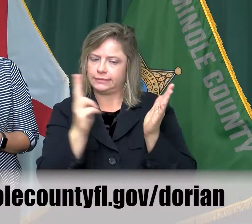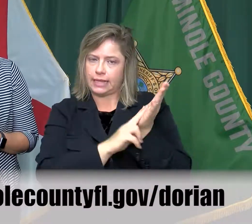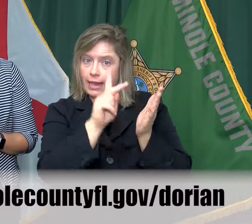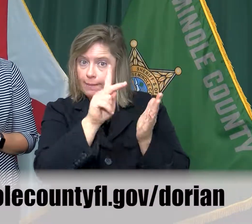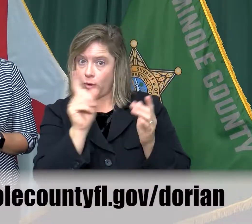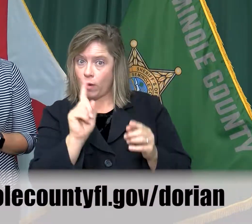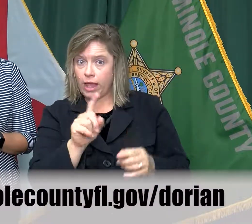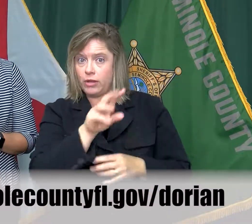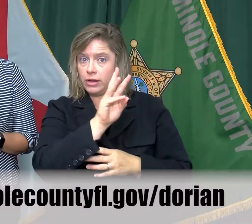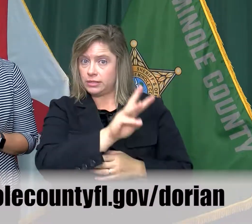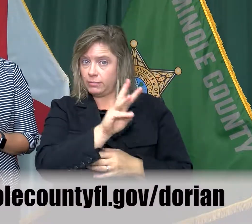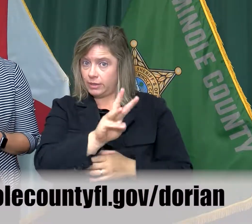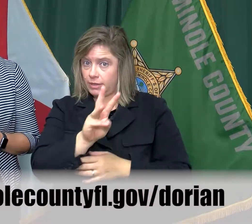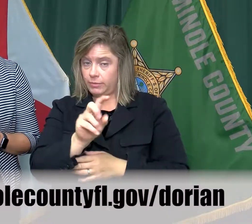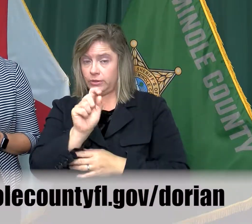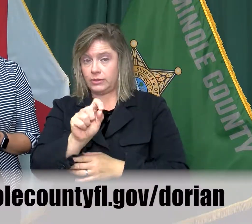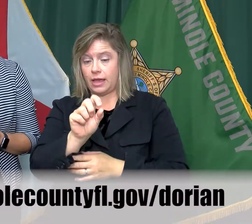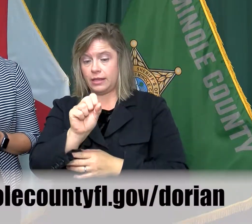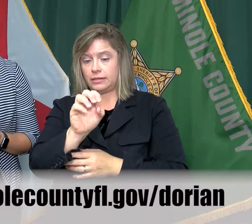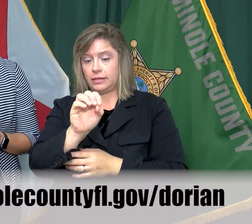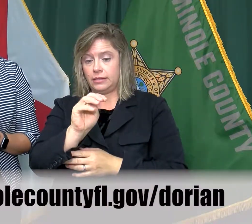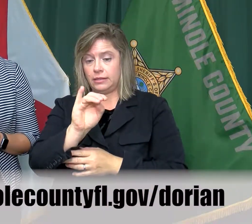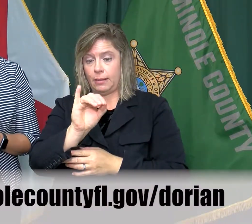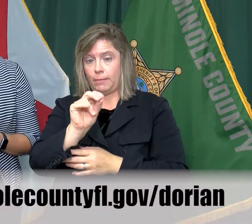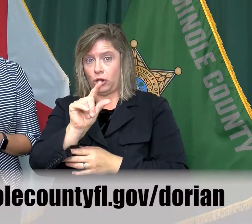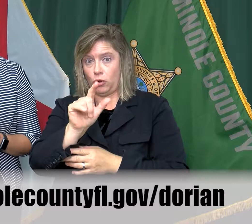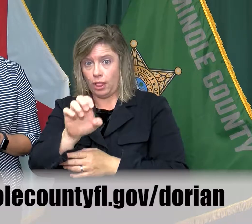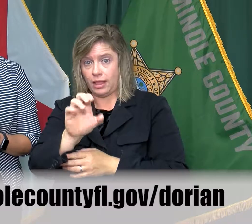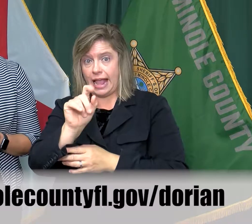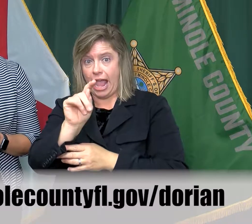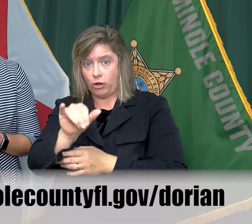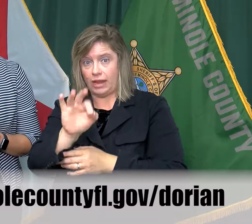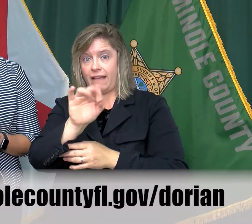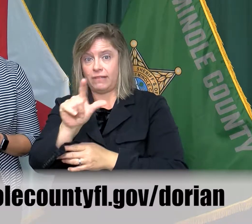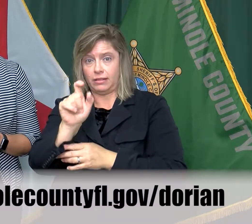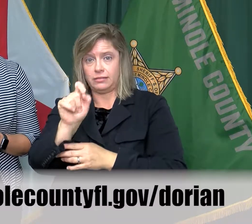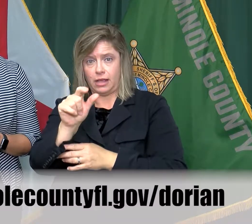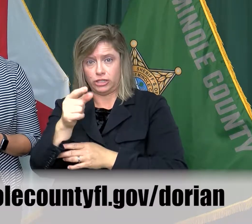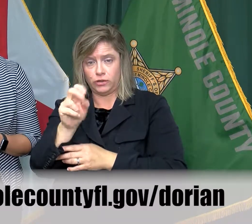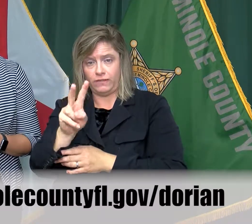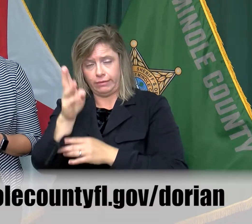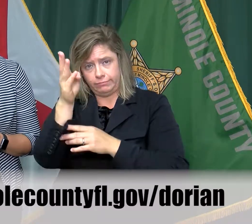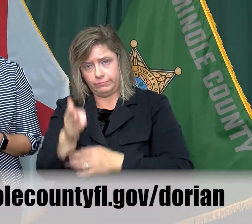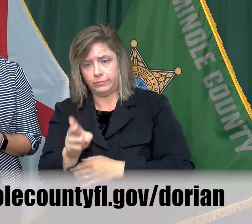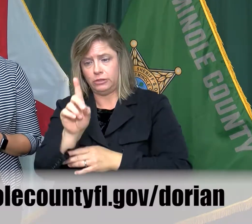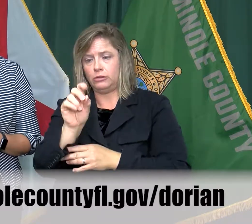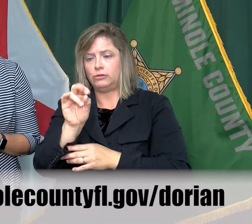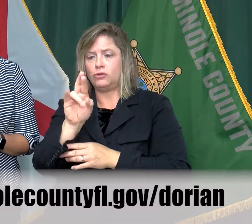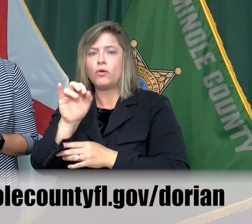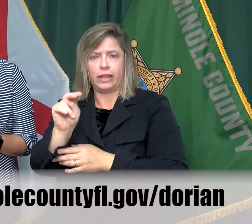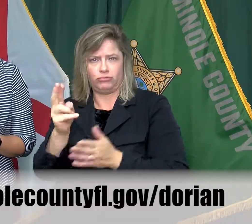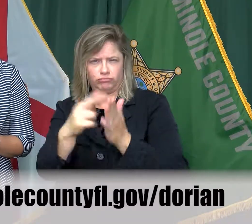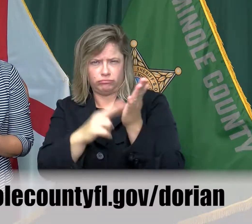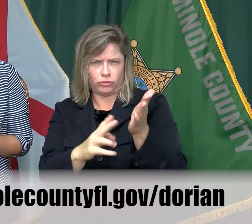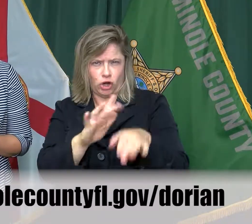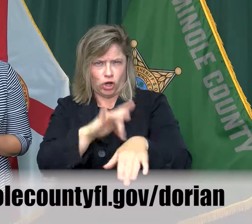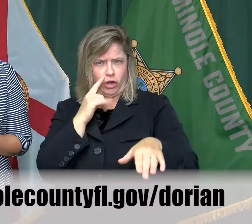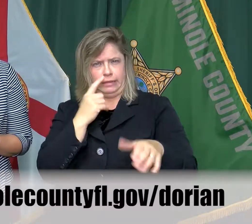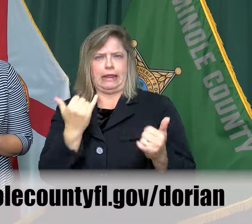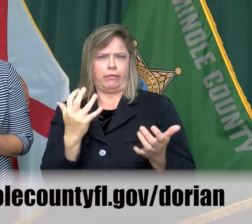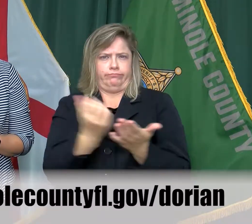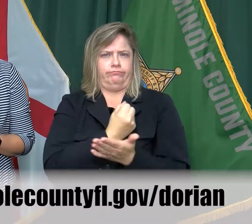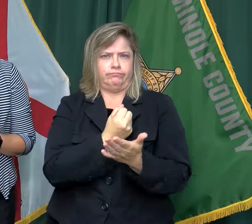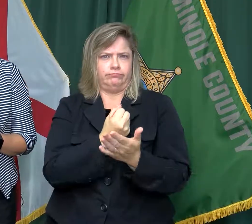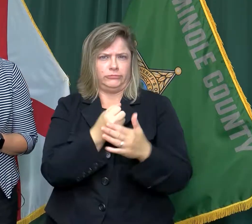www.SeminoleCountyFL.gov forward slash Dorian. A